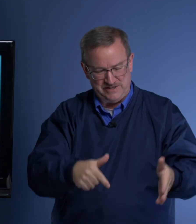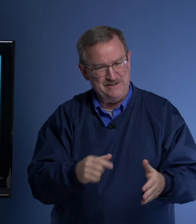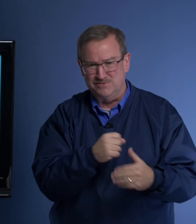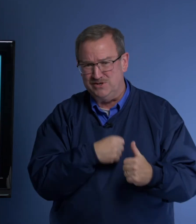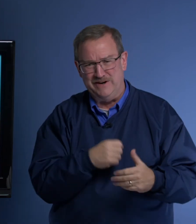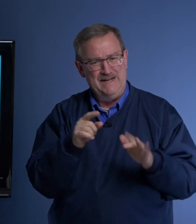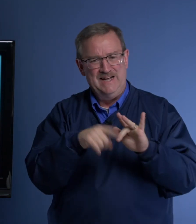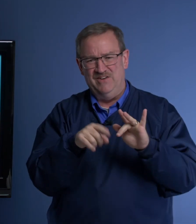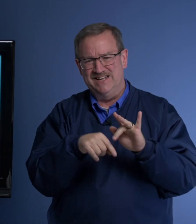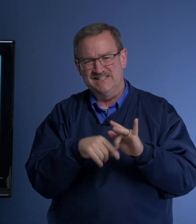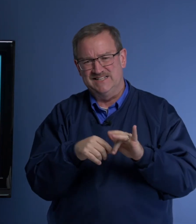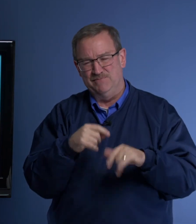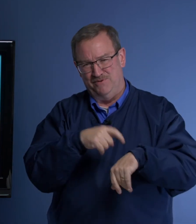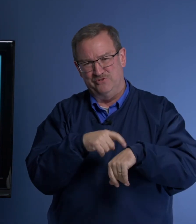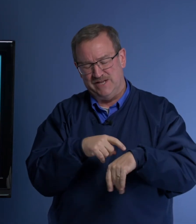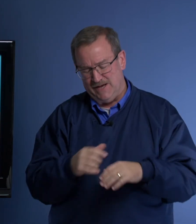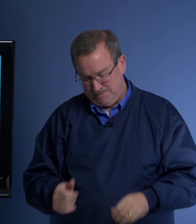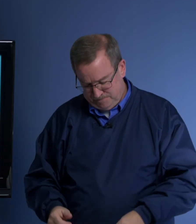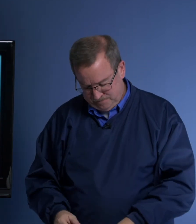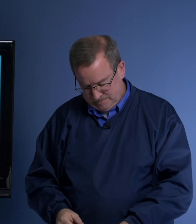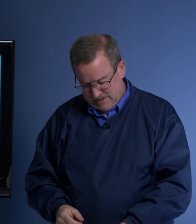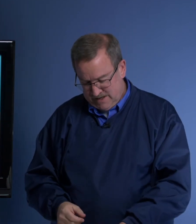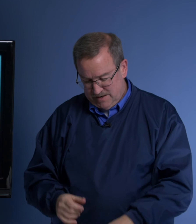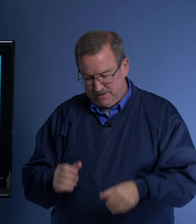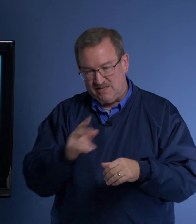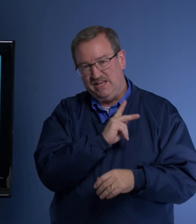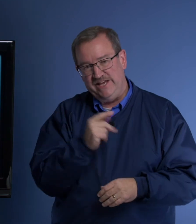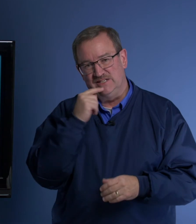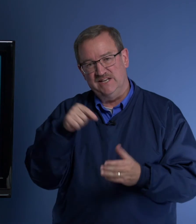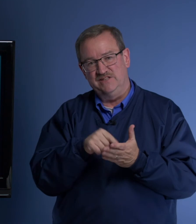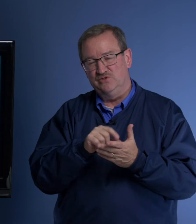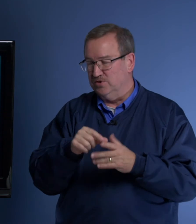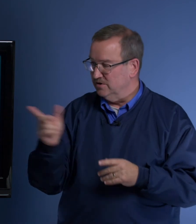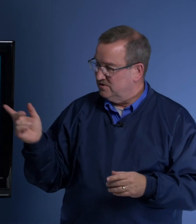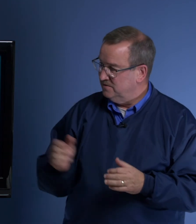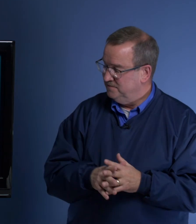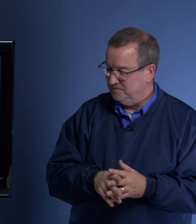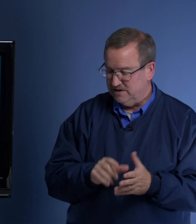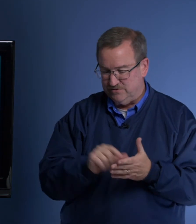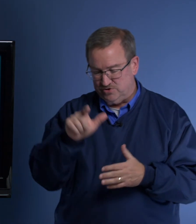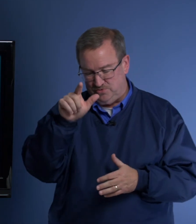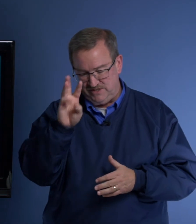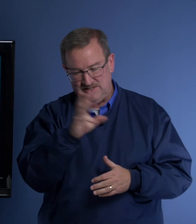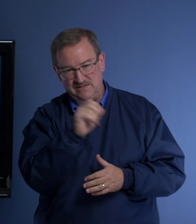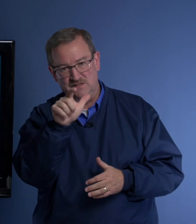here. I'm sorry. I've had to skip, but for time, but the king said these words in verse 26 and